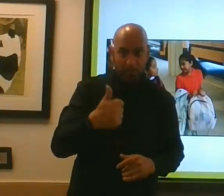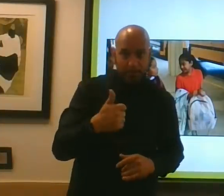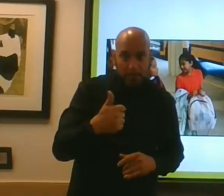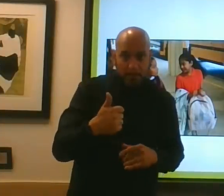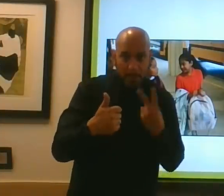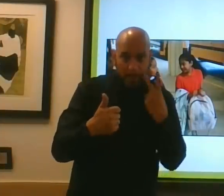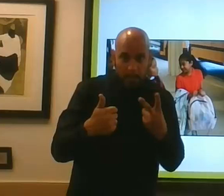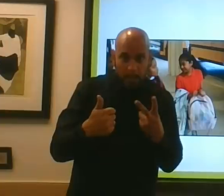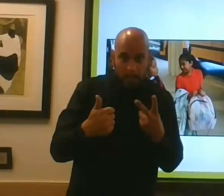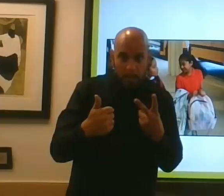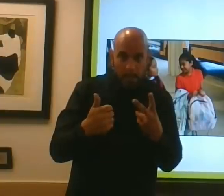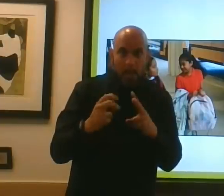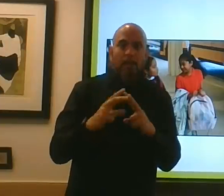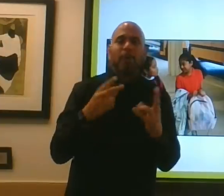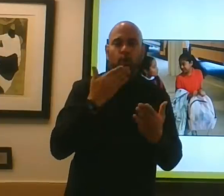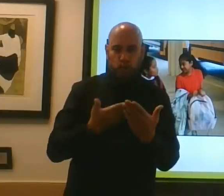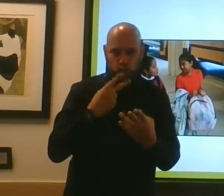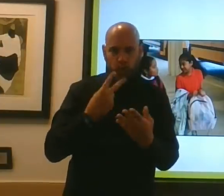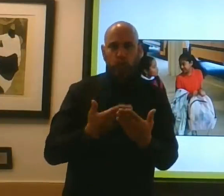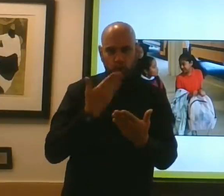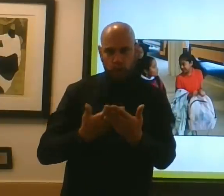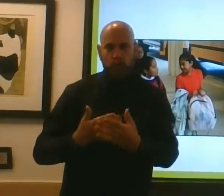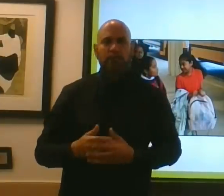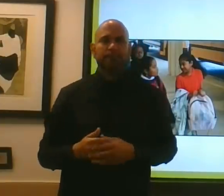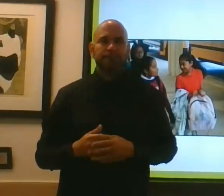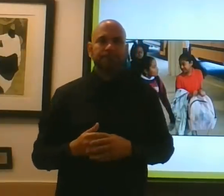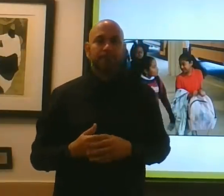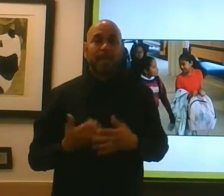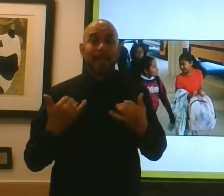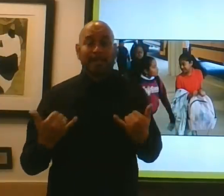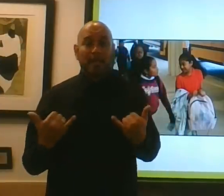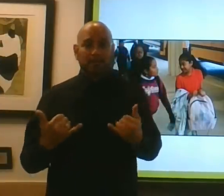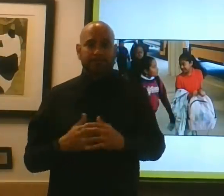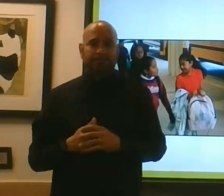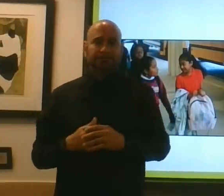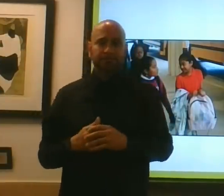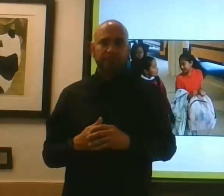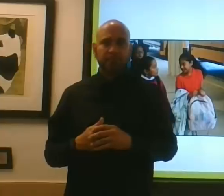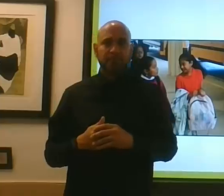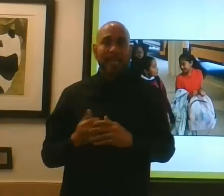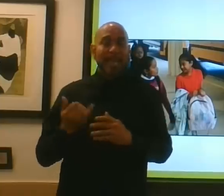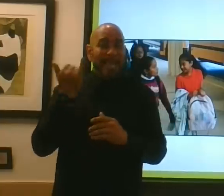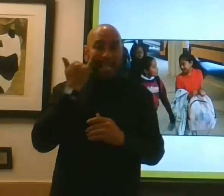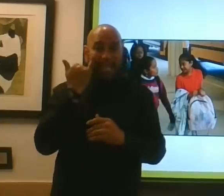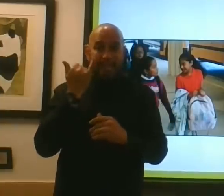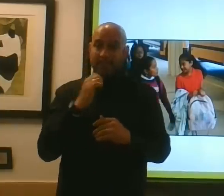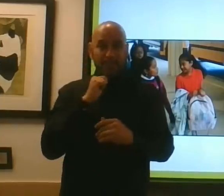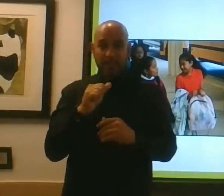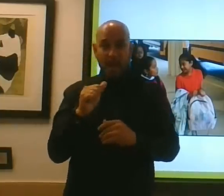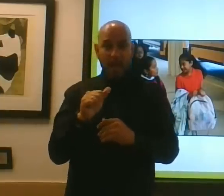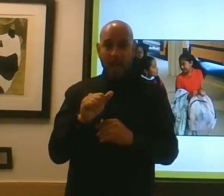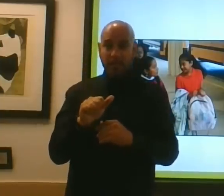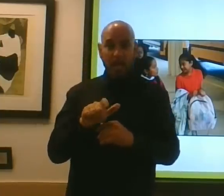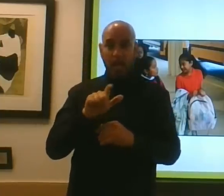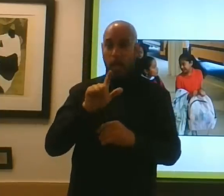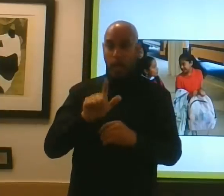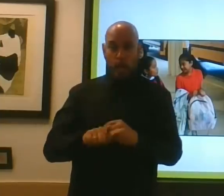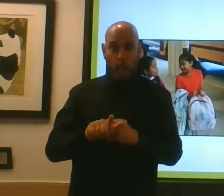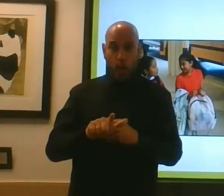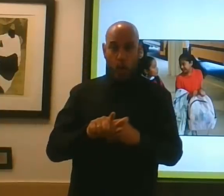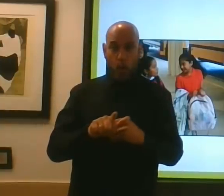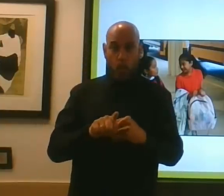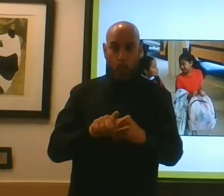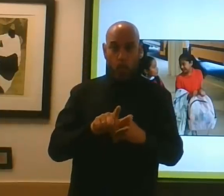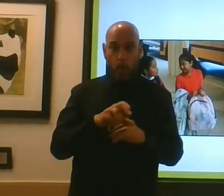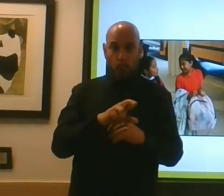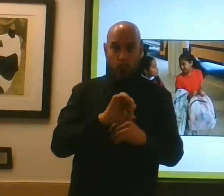up. Very good. Very good. Very good. Now, if we're not low-risk, if we're not high-risk, we're in the